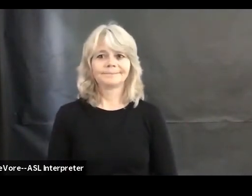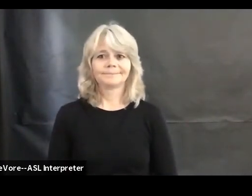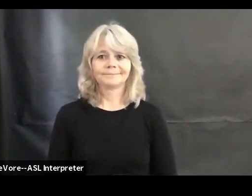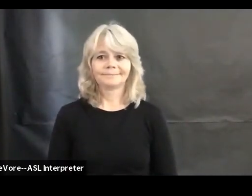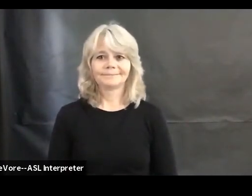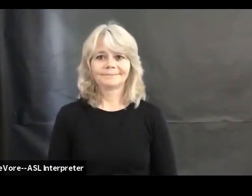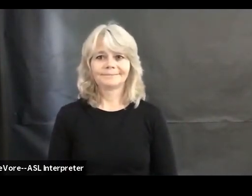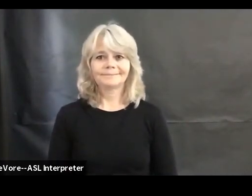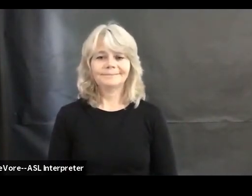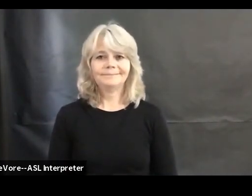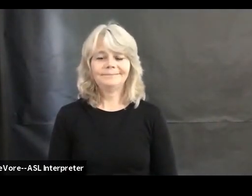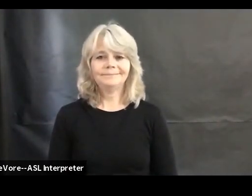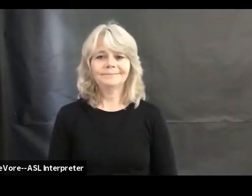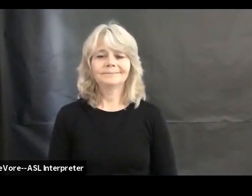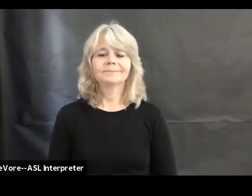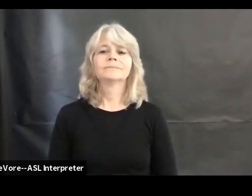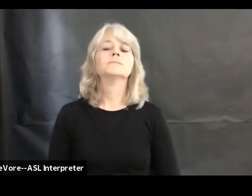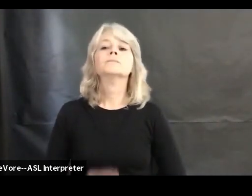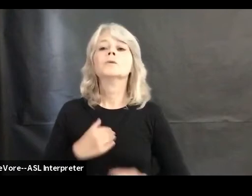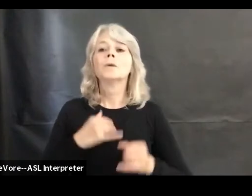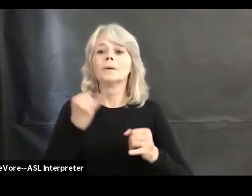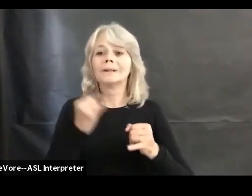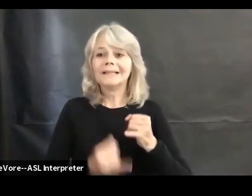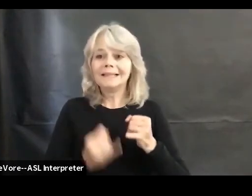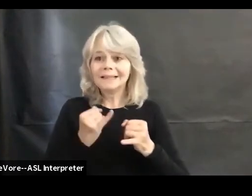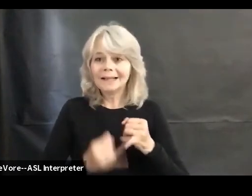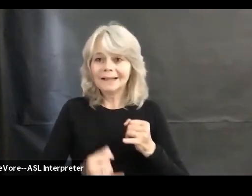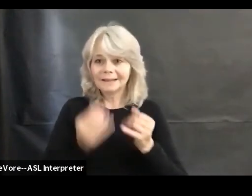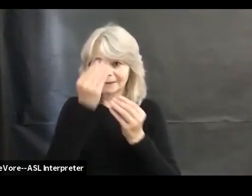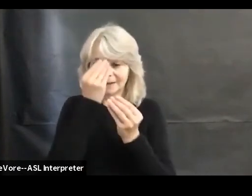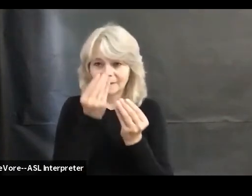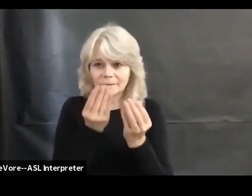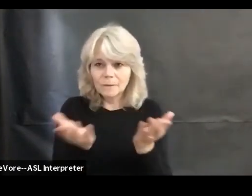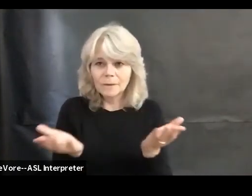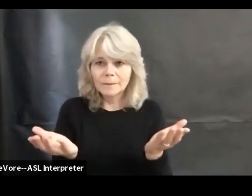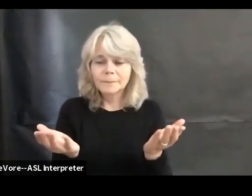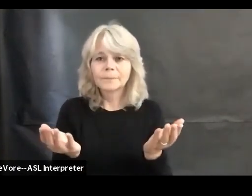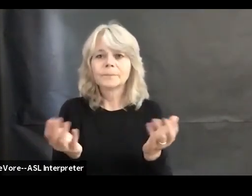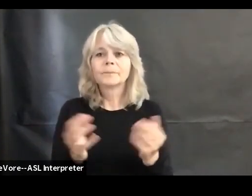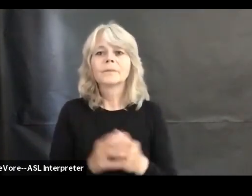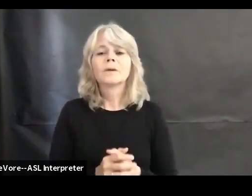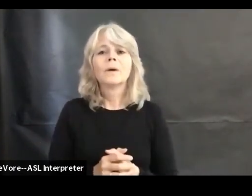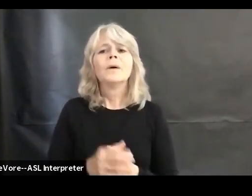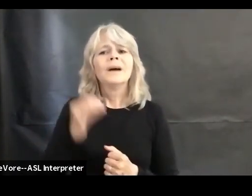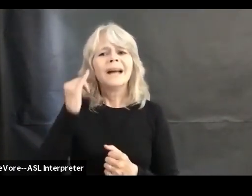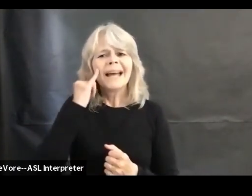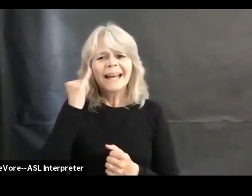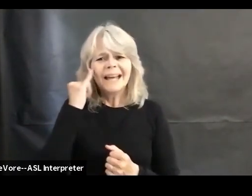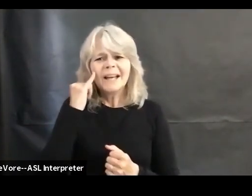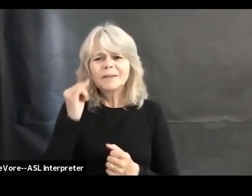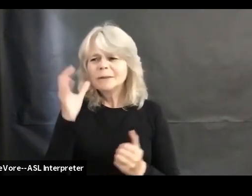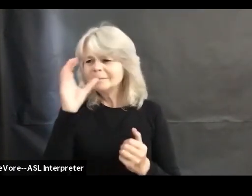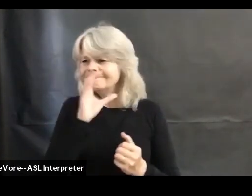The last announcement is that if you need a mask that has a clear area for your mouth,